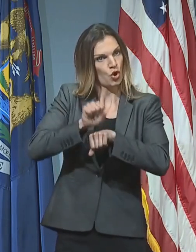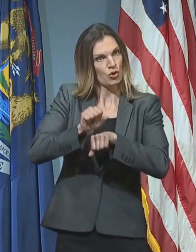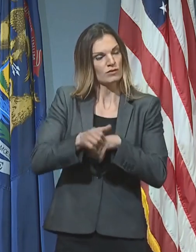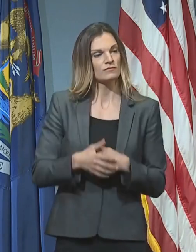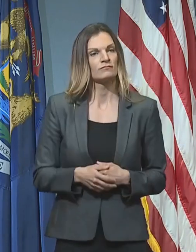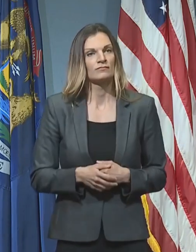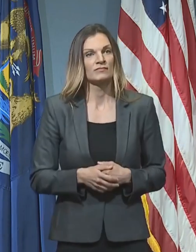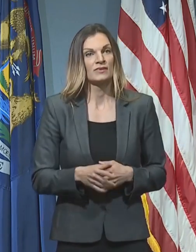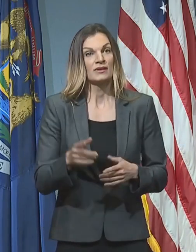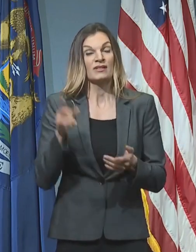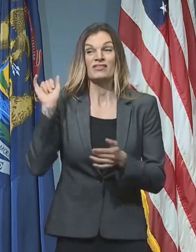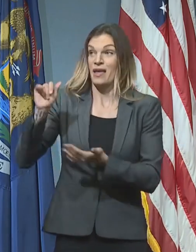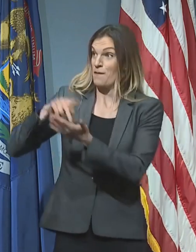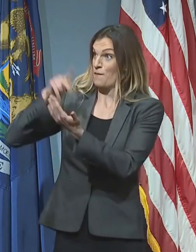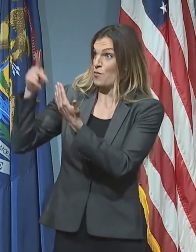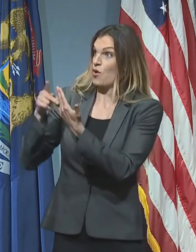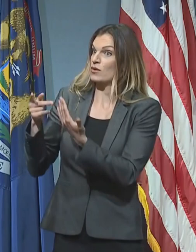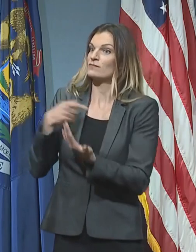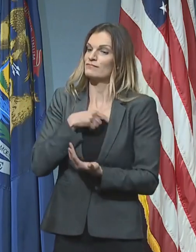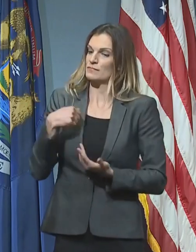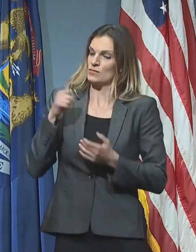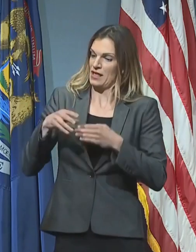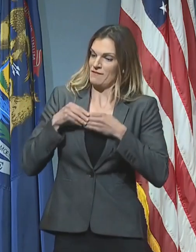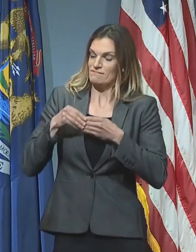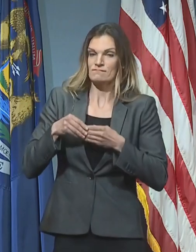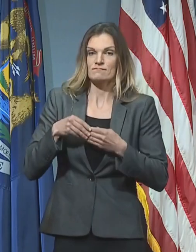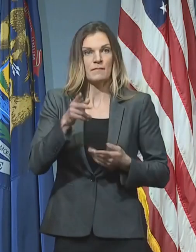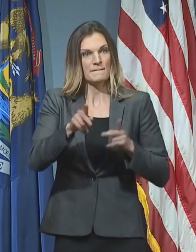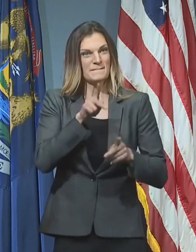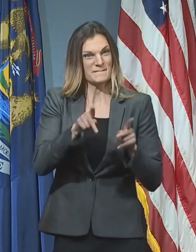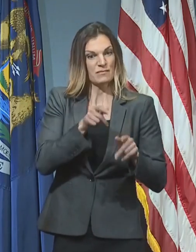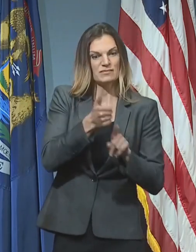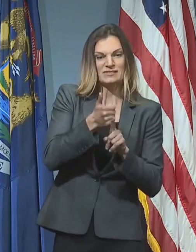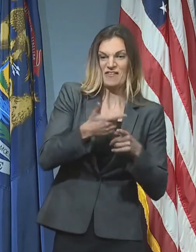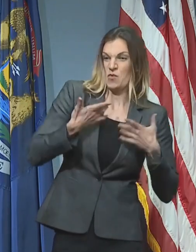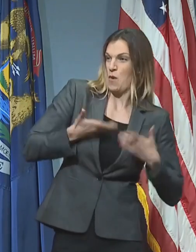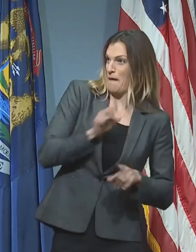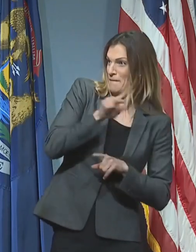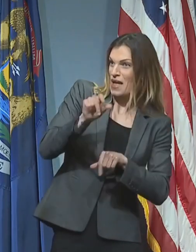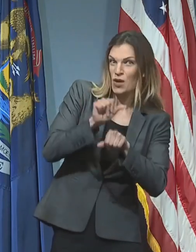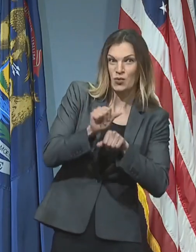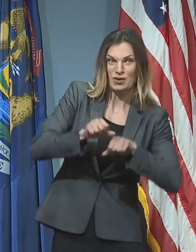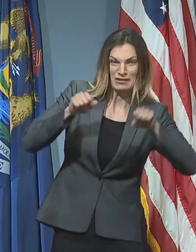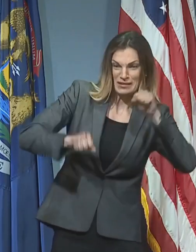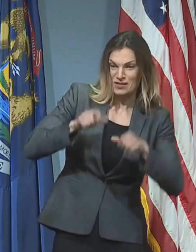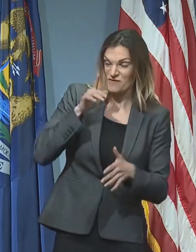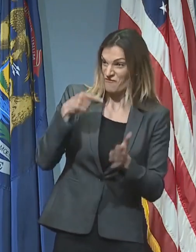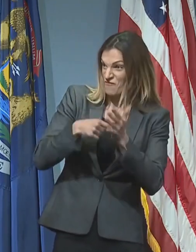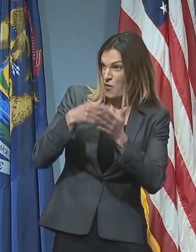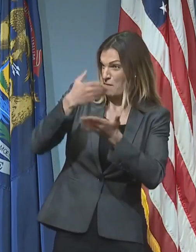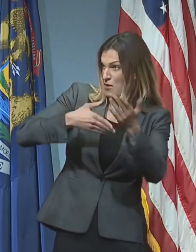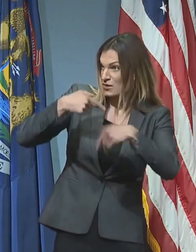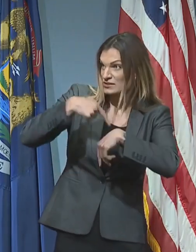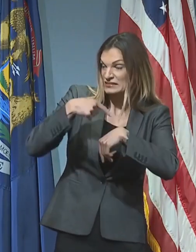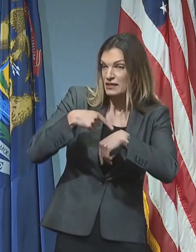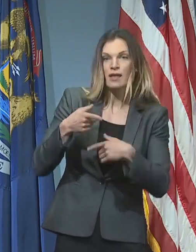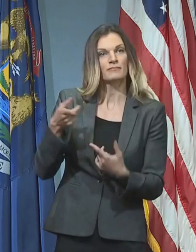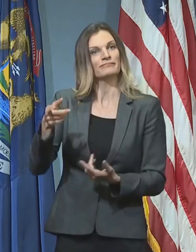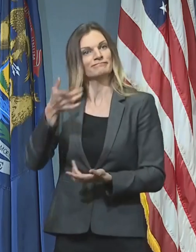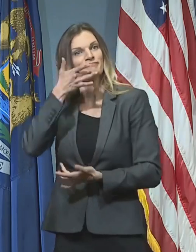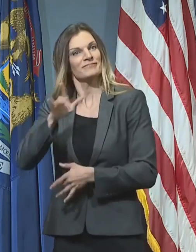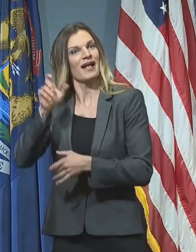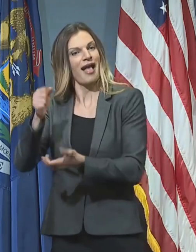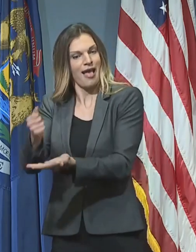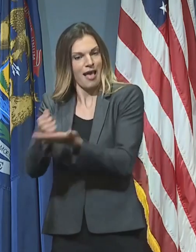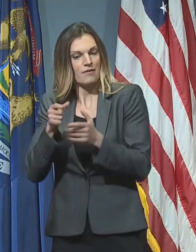to bring back our employees to work in a way that fit our needs, allowing us to utilize our most talented employees with reduced